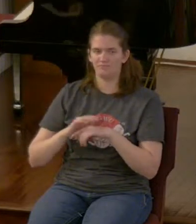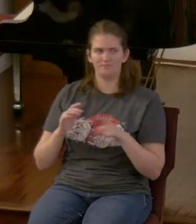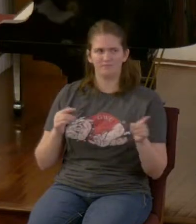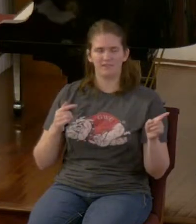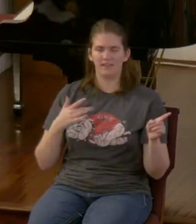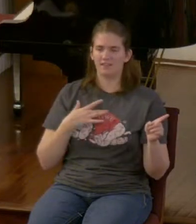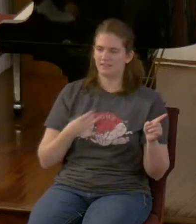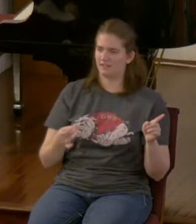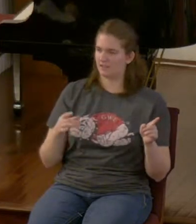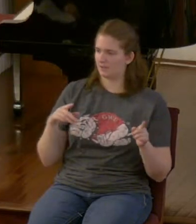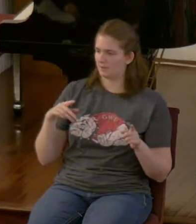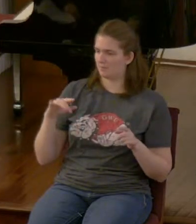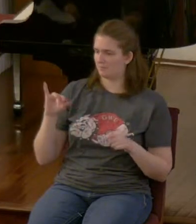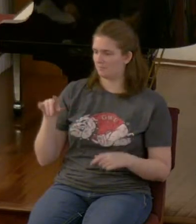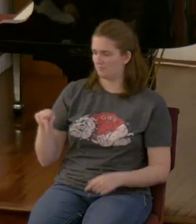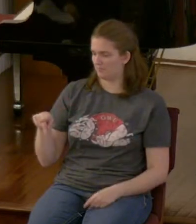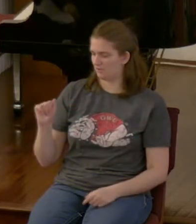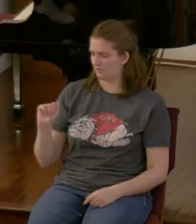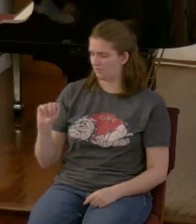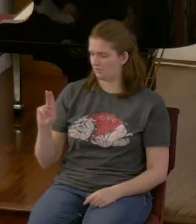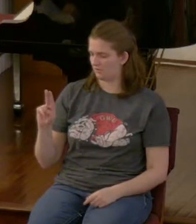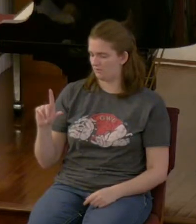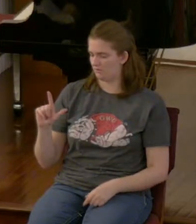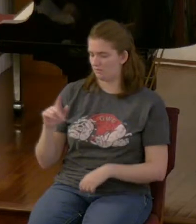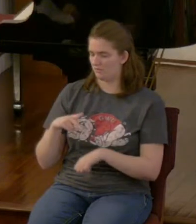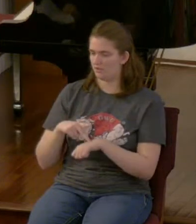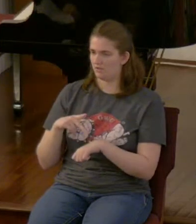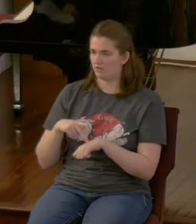you know what Paul's explanation for that is